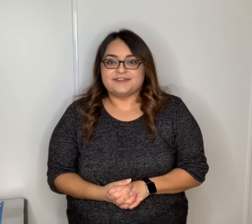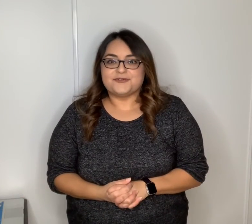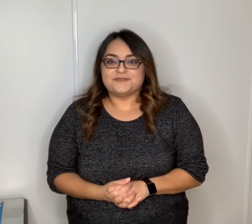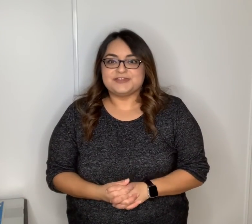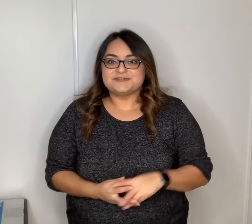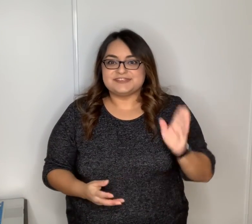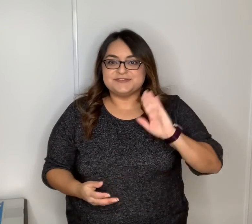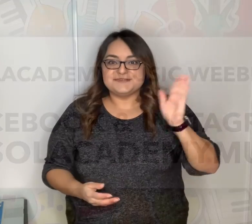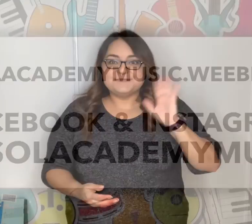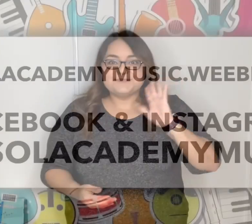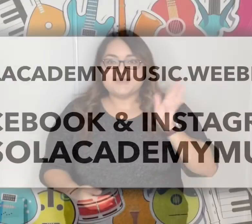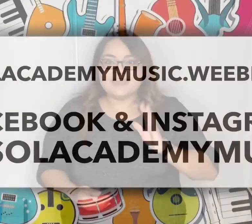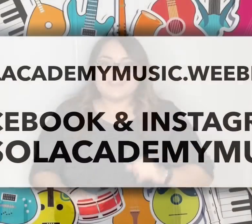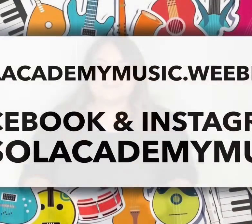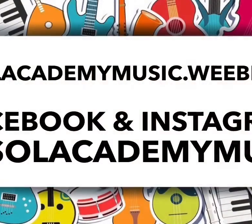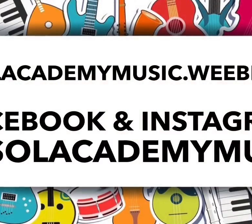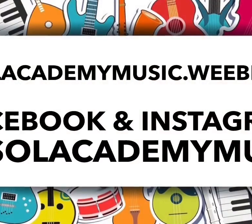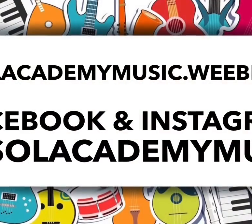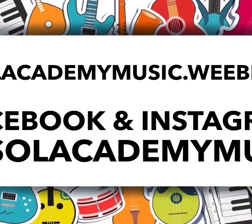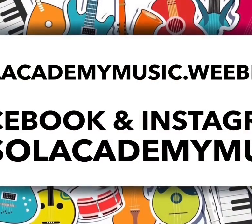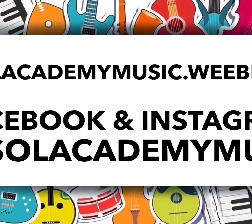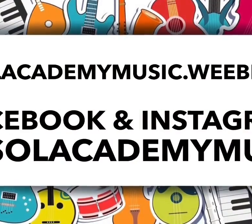hopefully we'll see you soon. Bye. Bye.